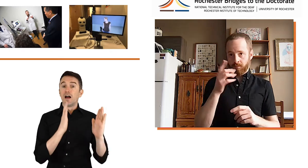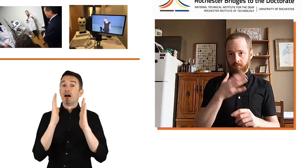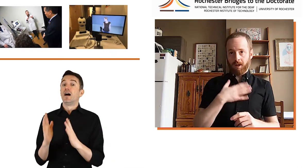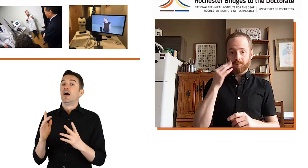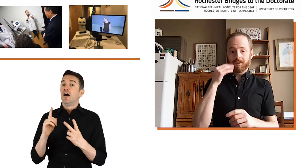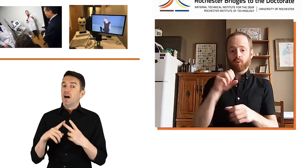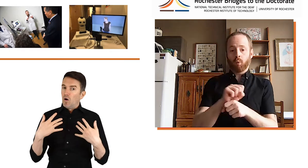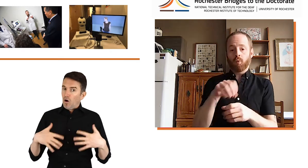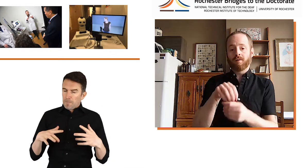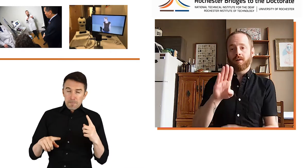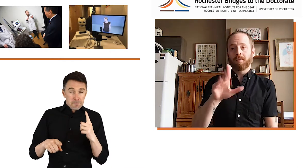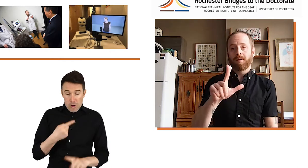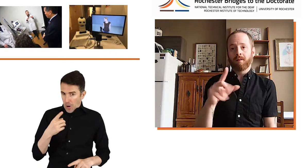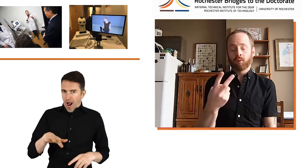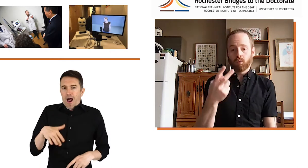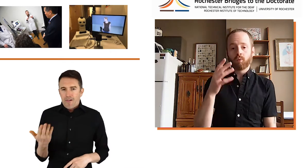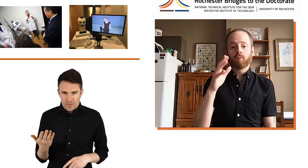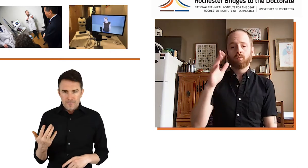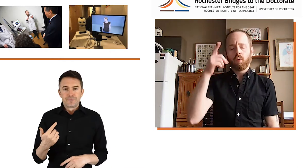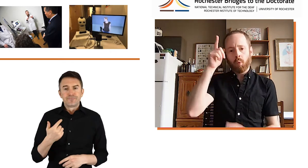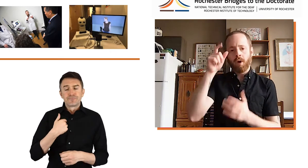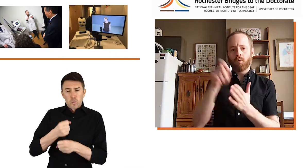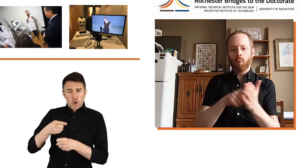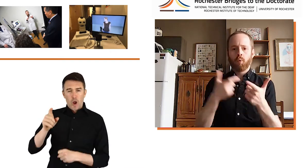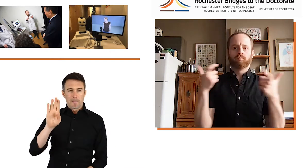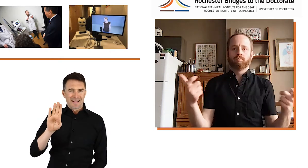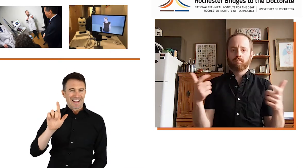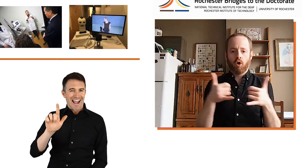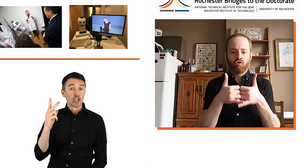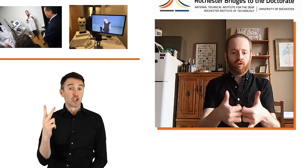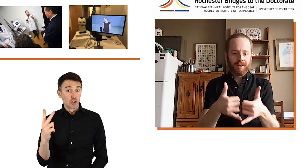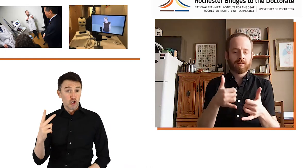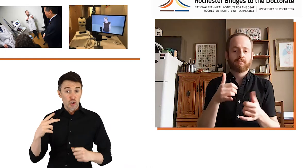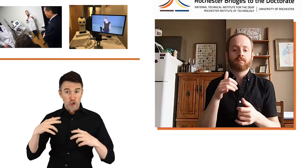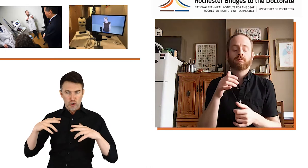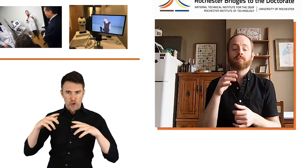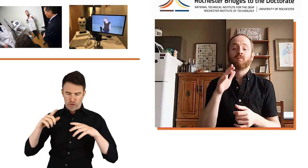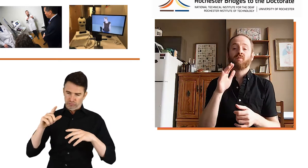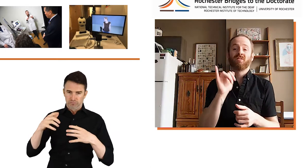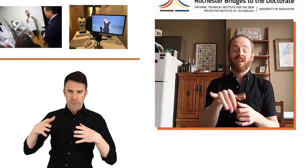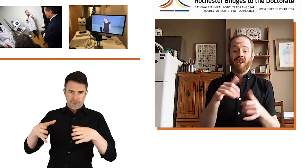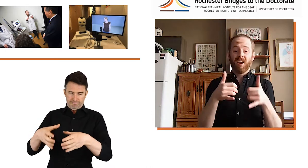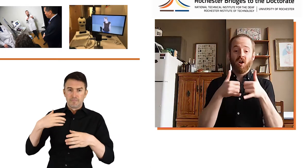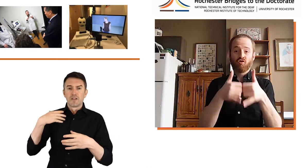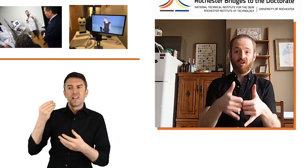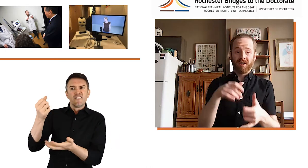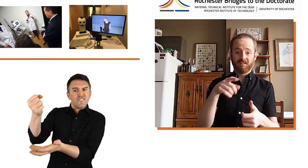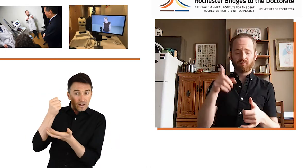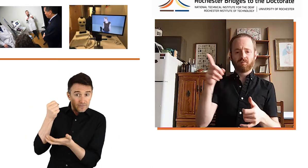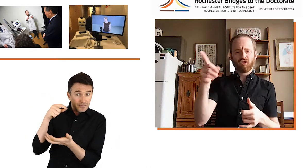So another important moment in my experience working with the BL2 lab is that Laura Ann wrote a very large grant,